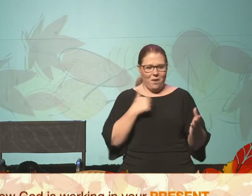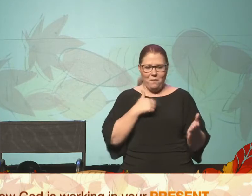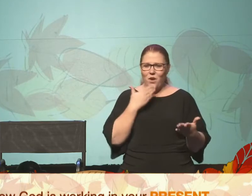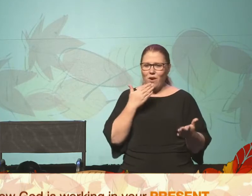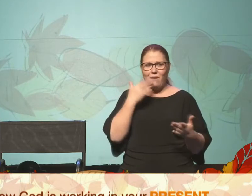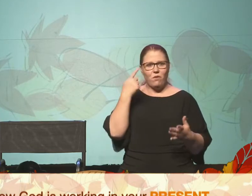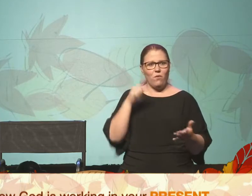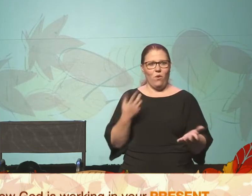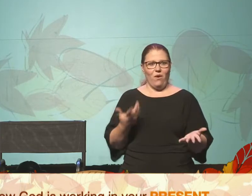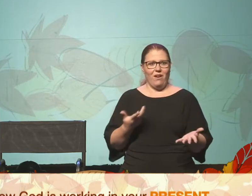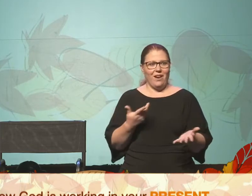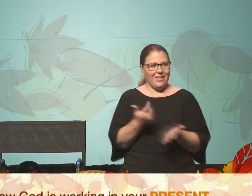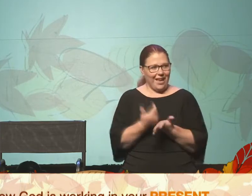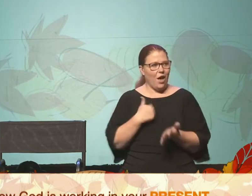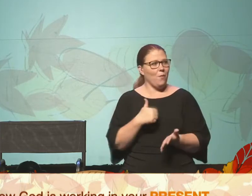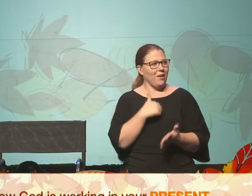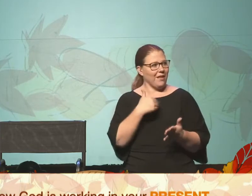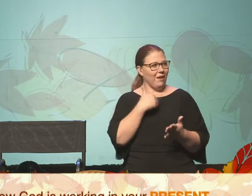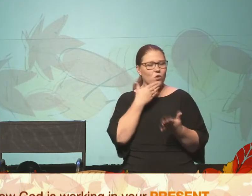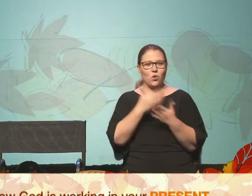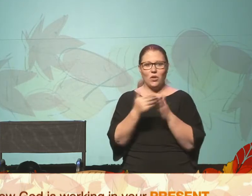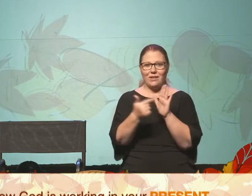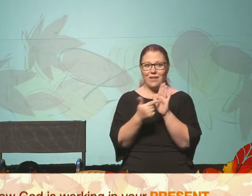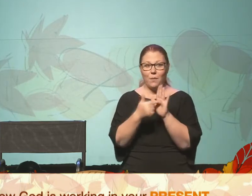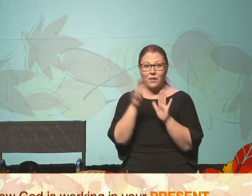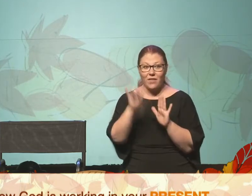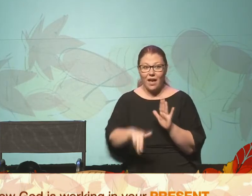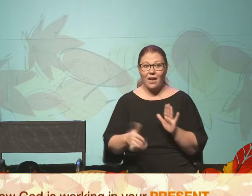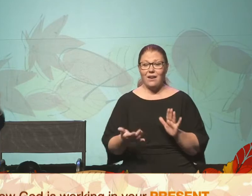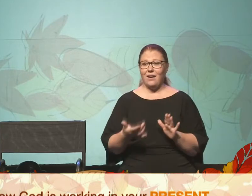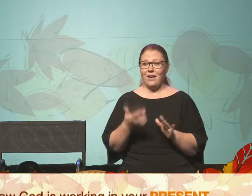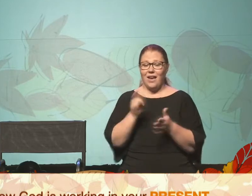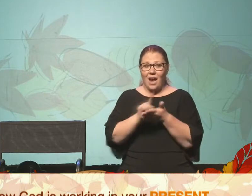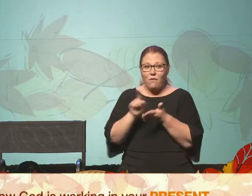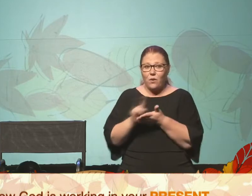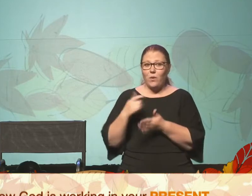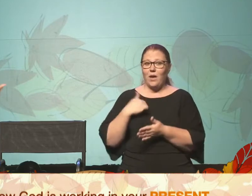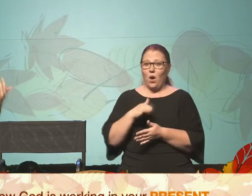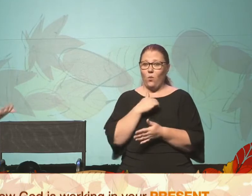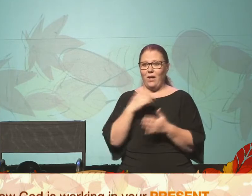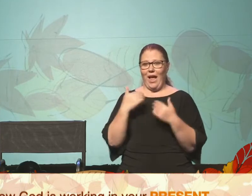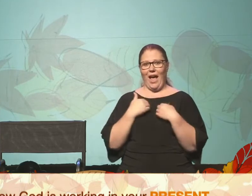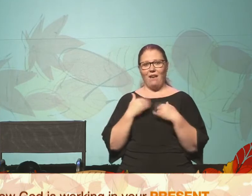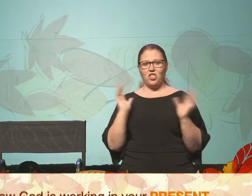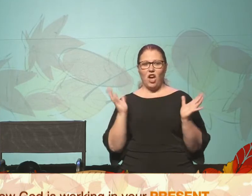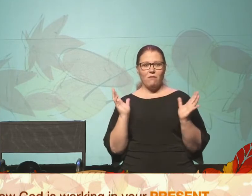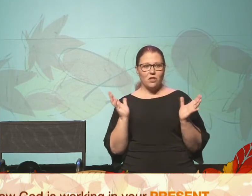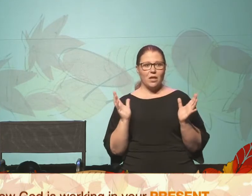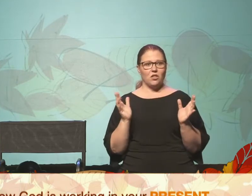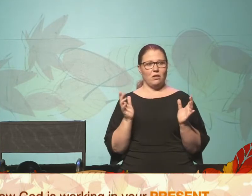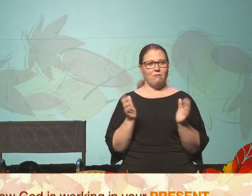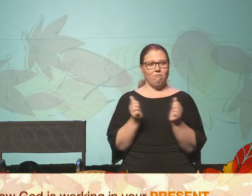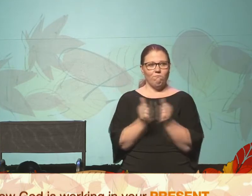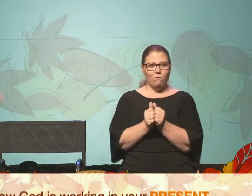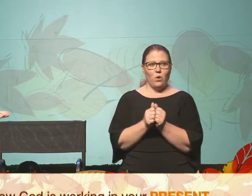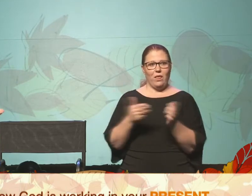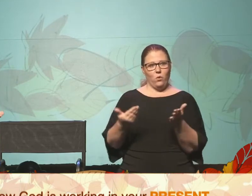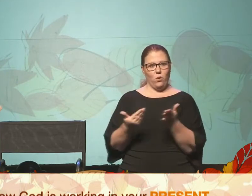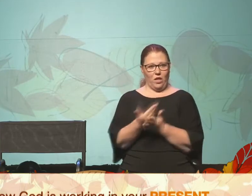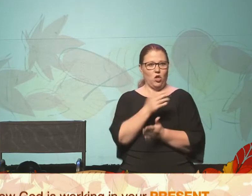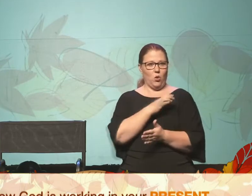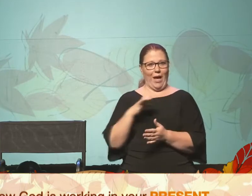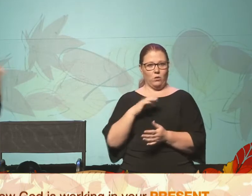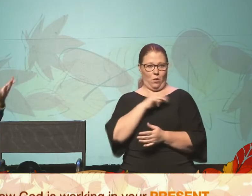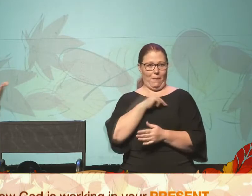to help us get a good example of that, every week we're going to just have a conversation with one of our new council